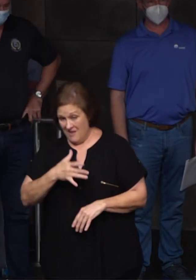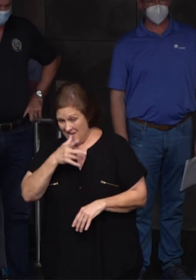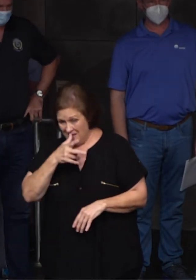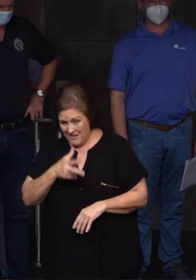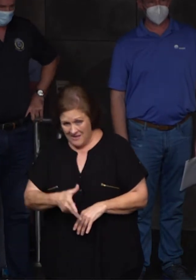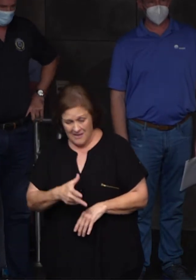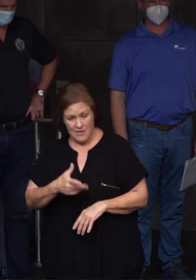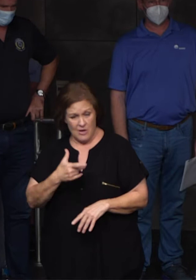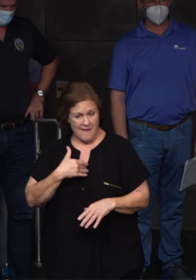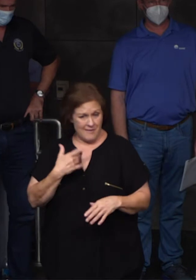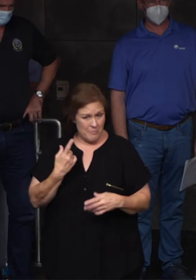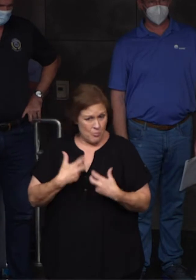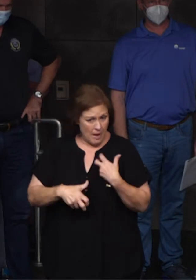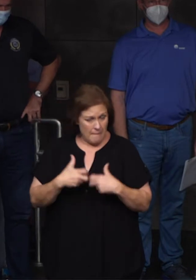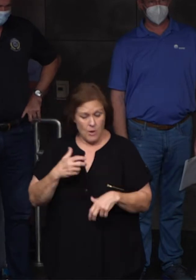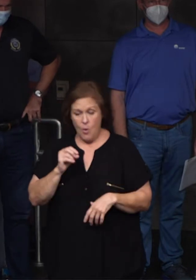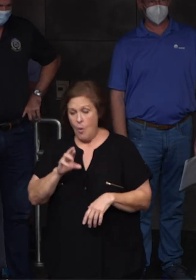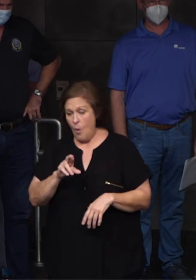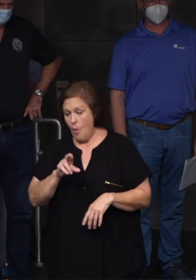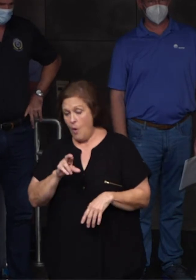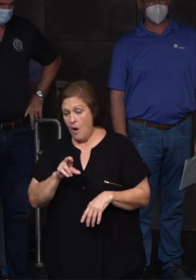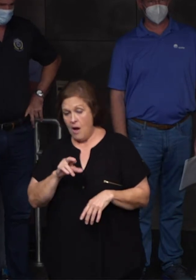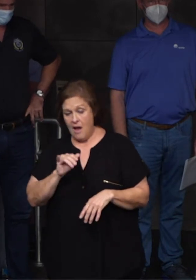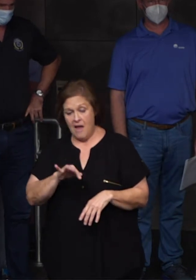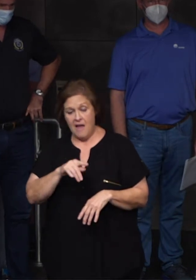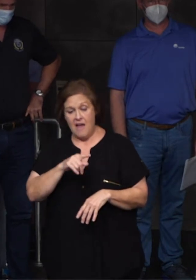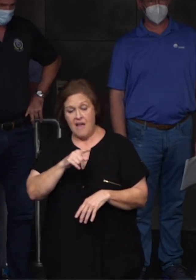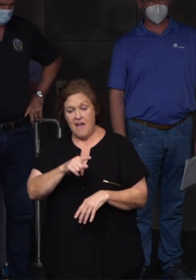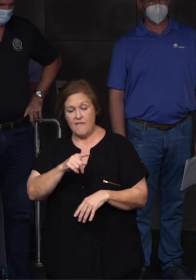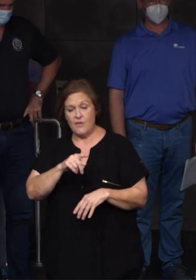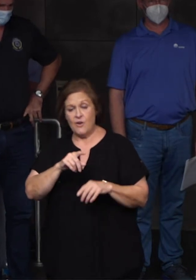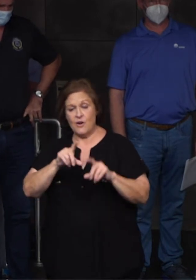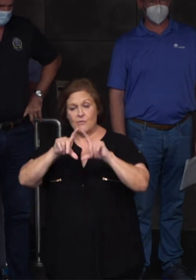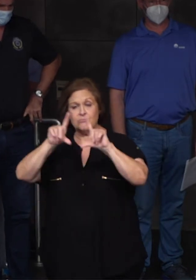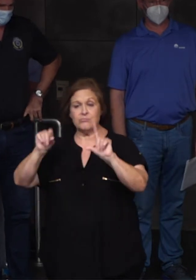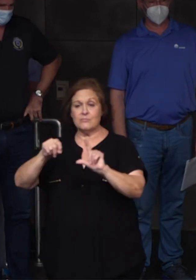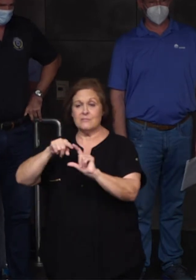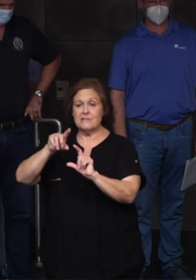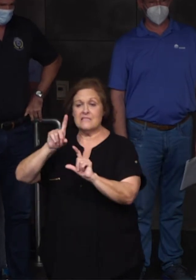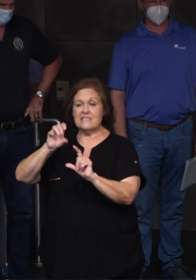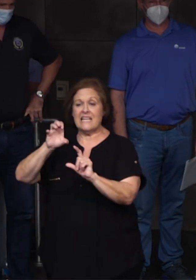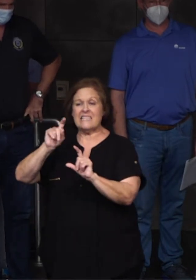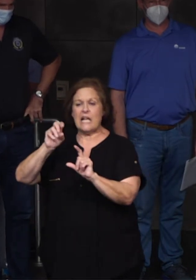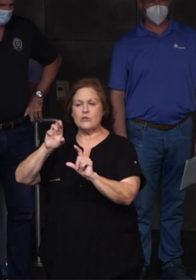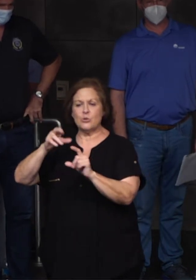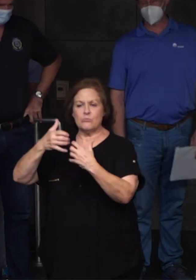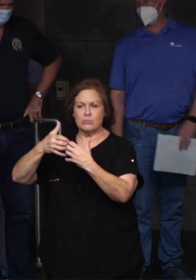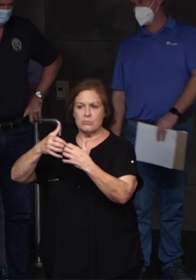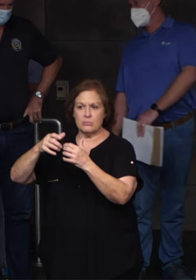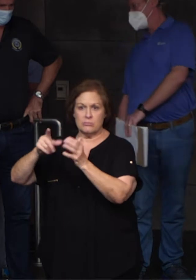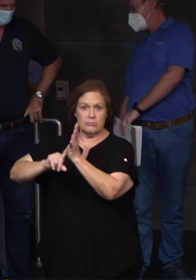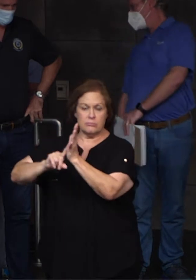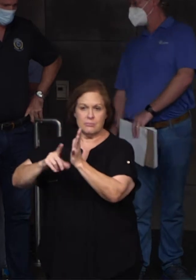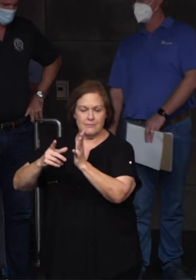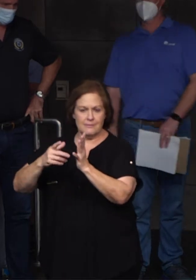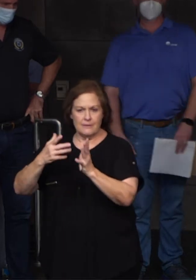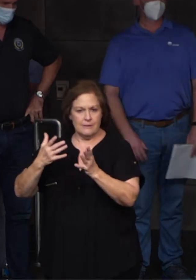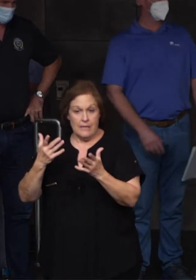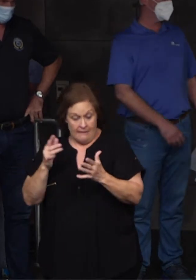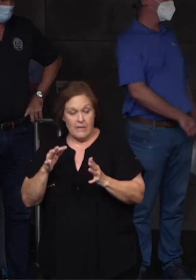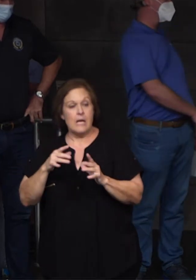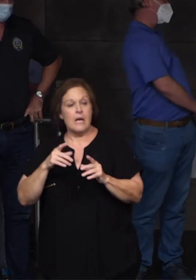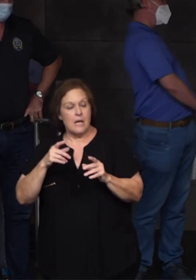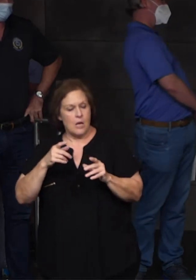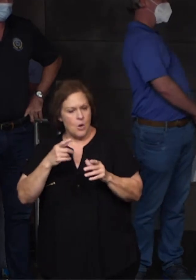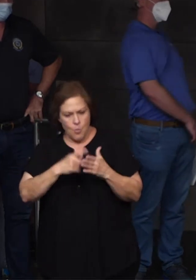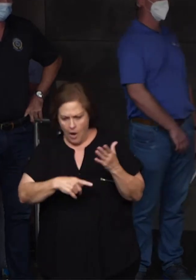if you think you have a problem or if your carbon monoxide detector goes off, immediately exit the building. Turn off whatever's creating